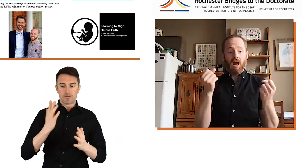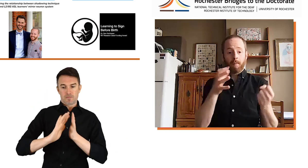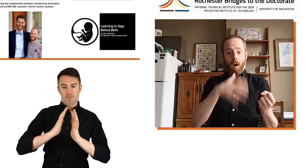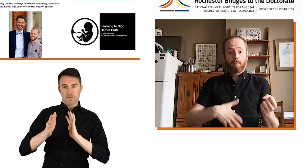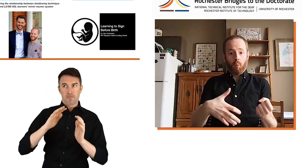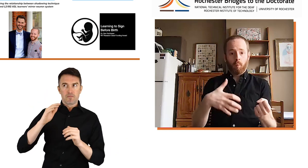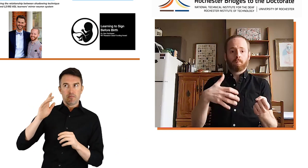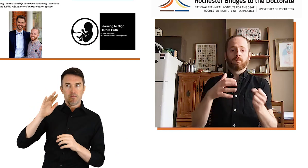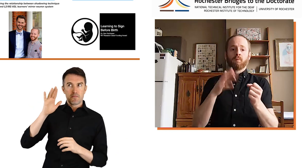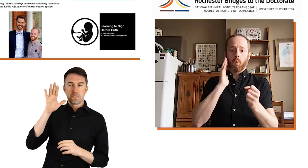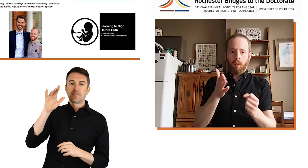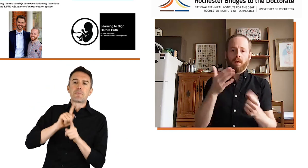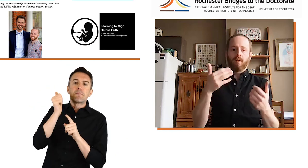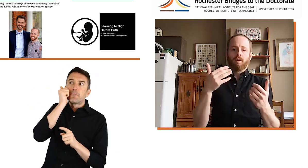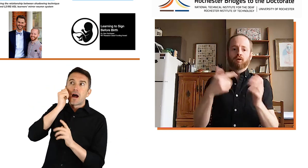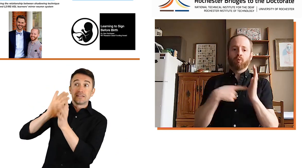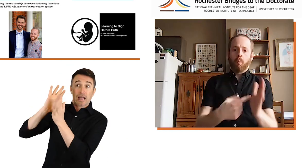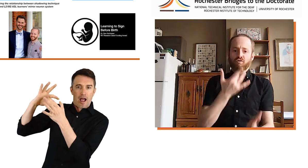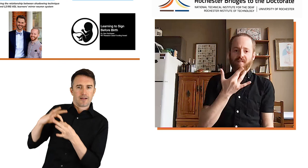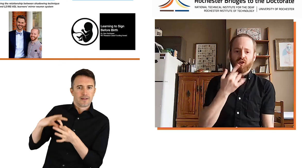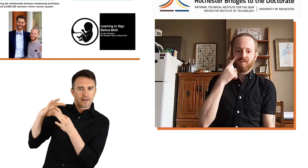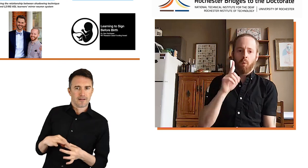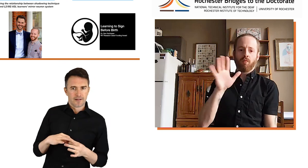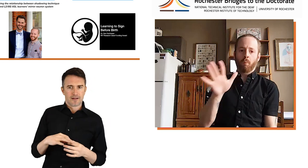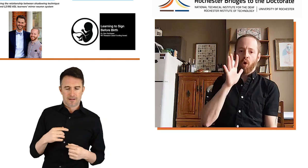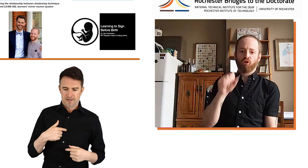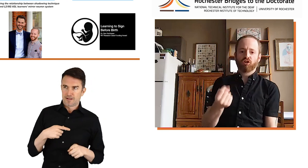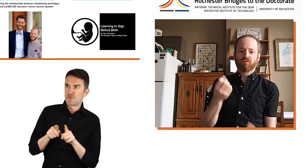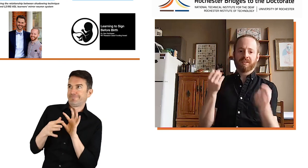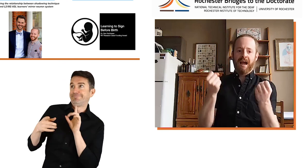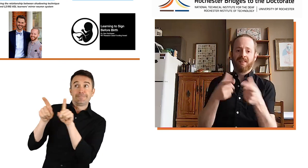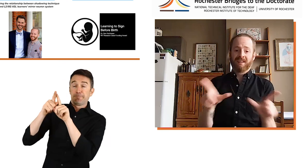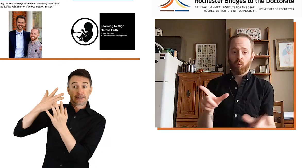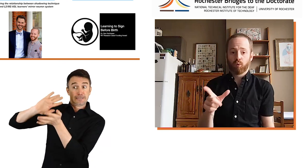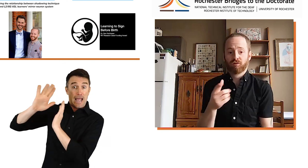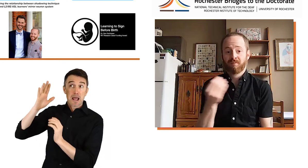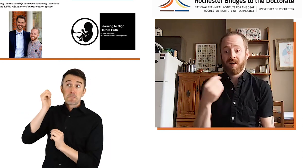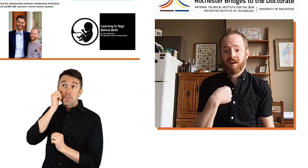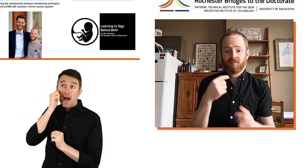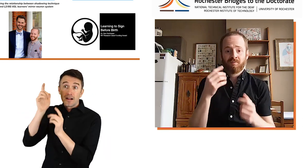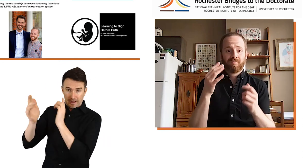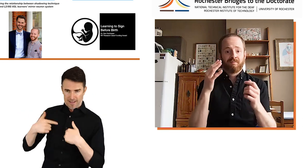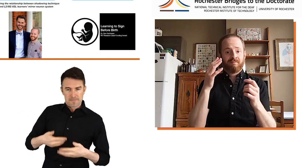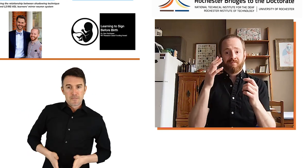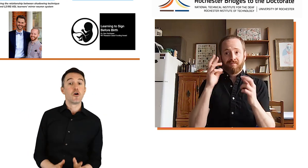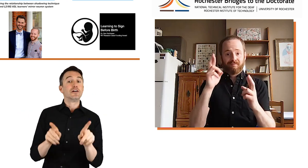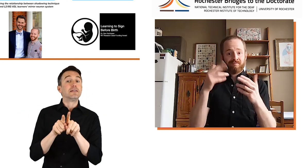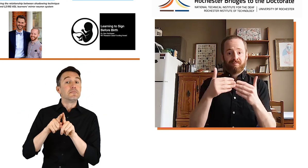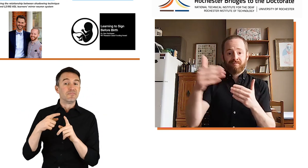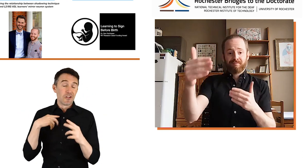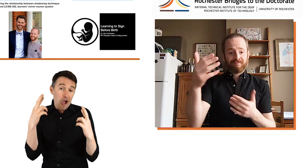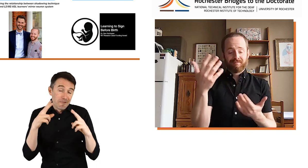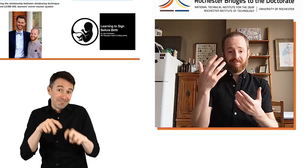developing within a signing mother's womb will develop a preference for their signing